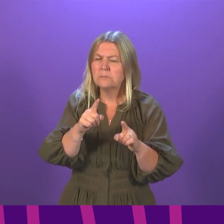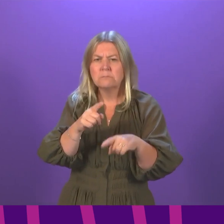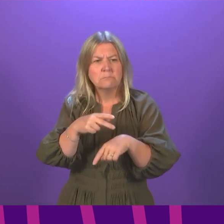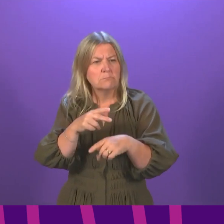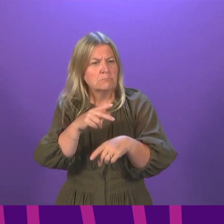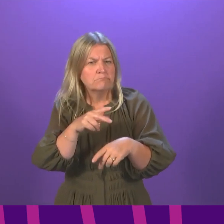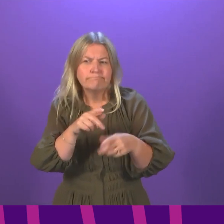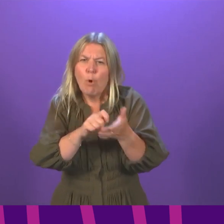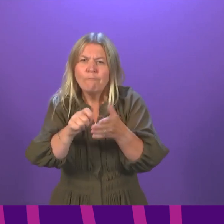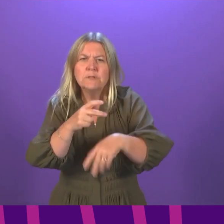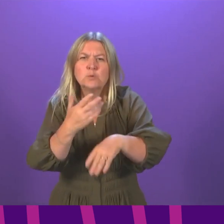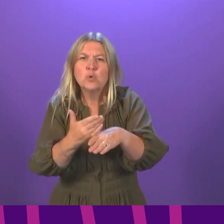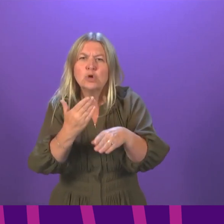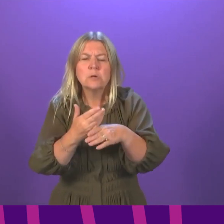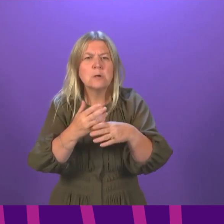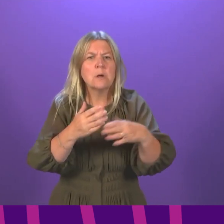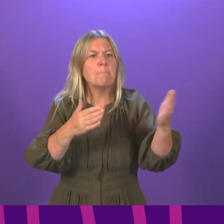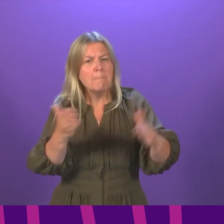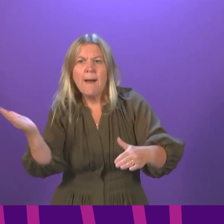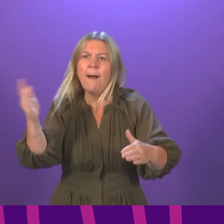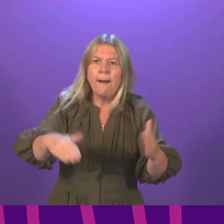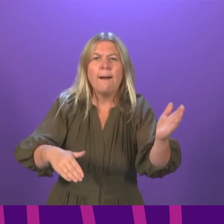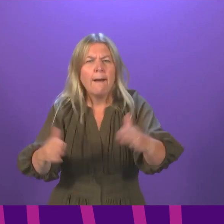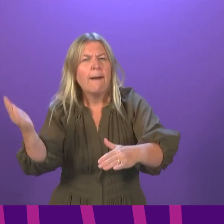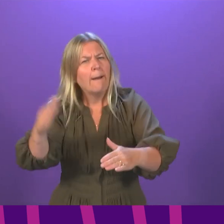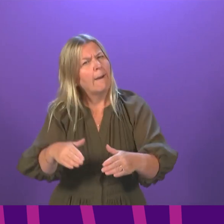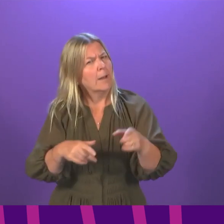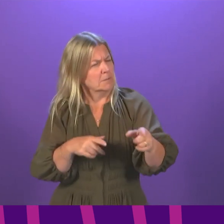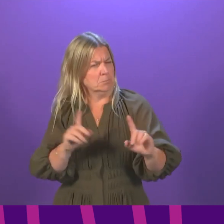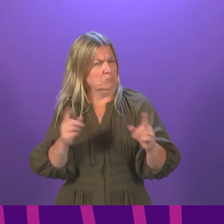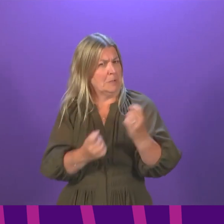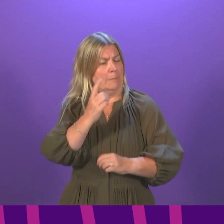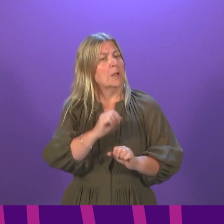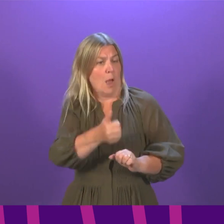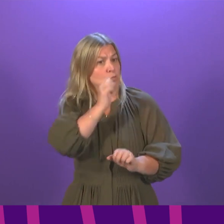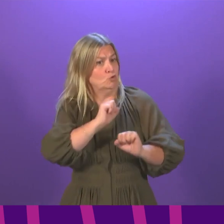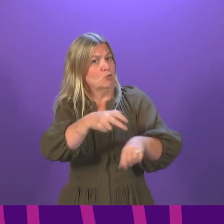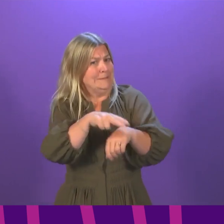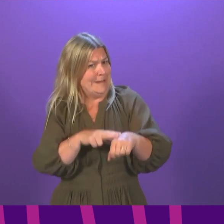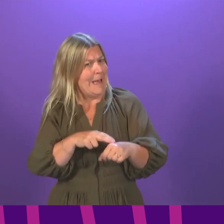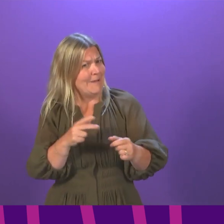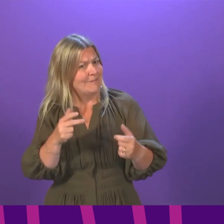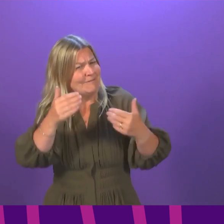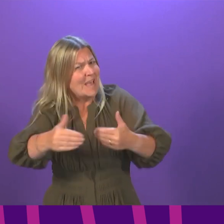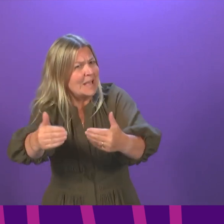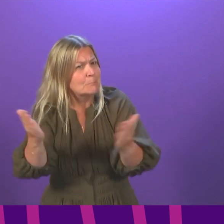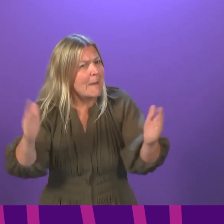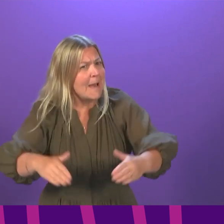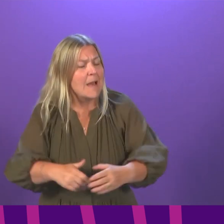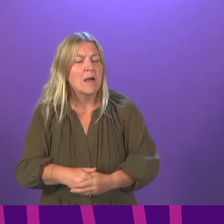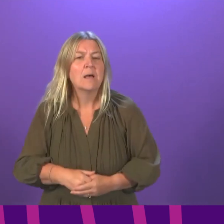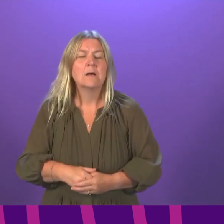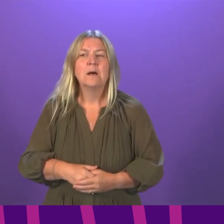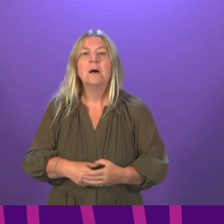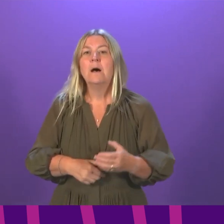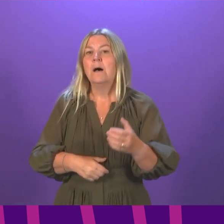government's approach to the sequencing of the phased return? Ms. Pam Minister. Pam will be corrected